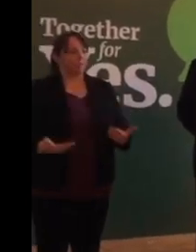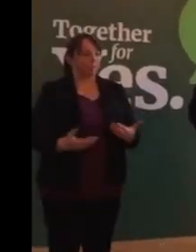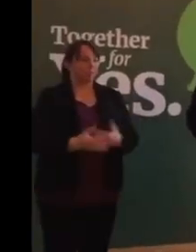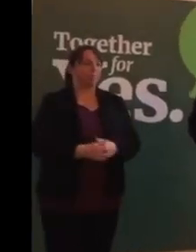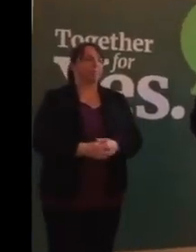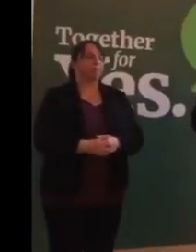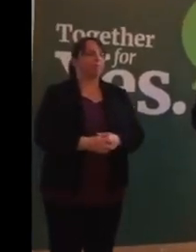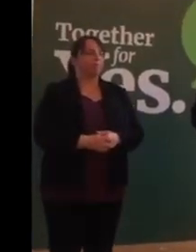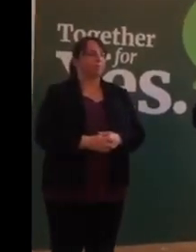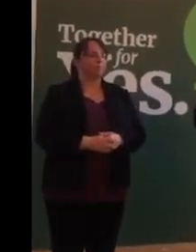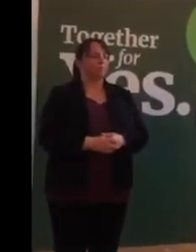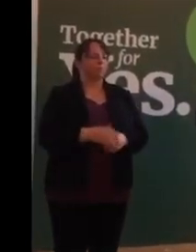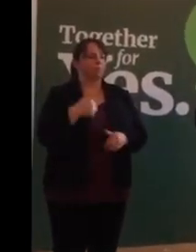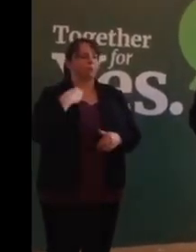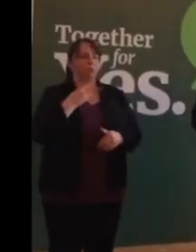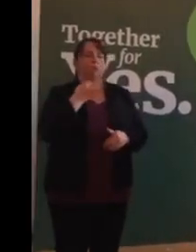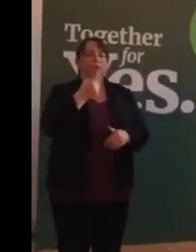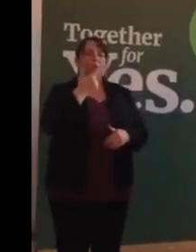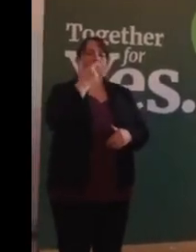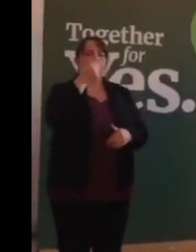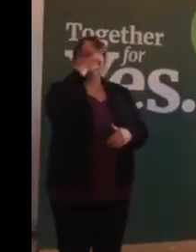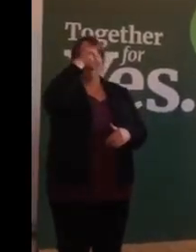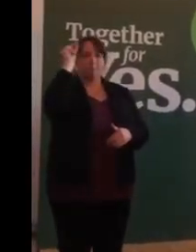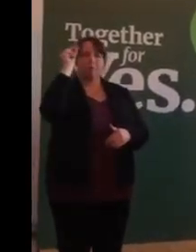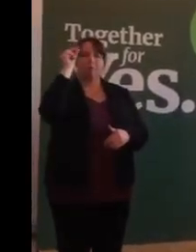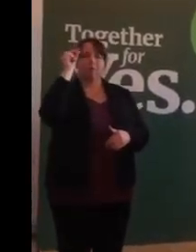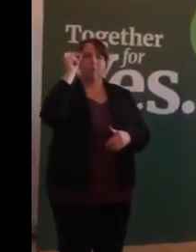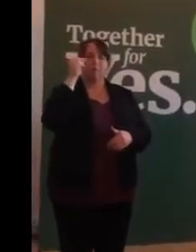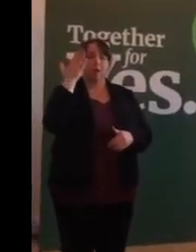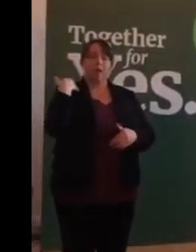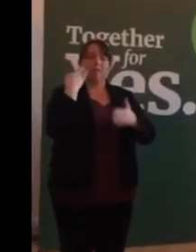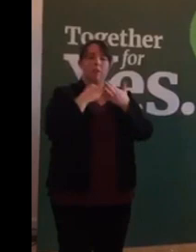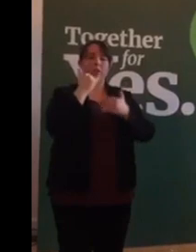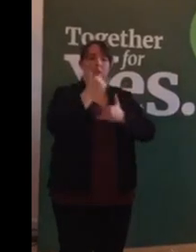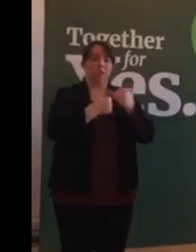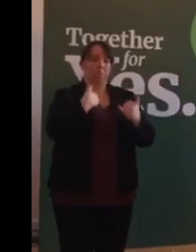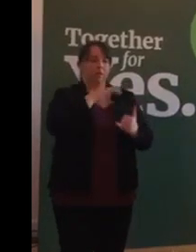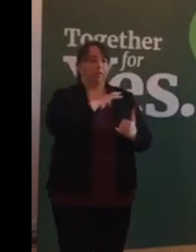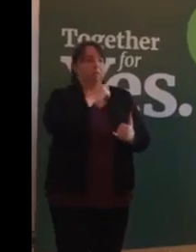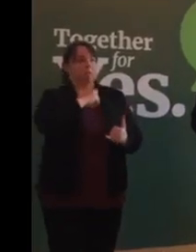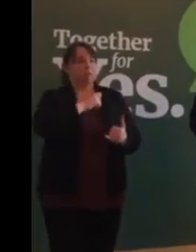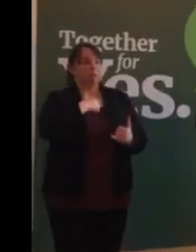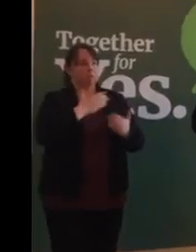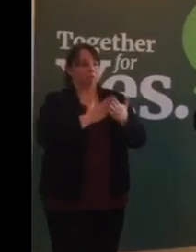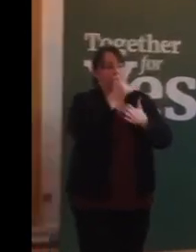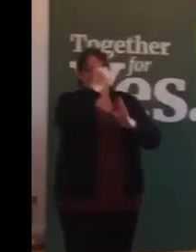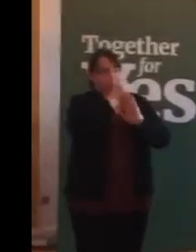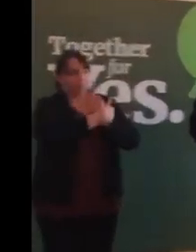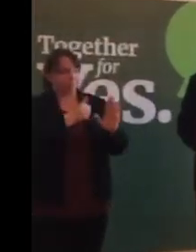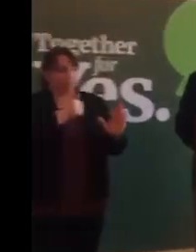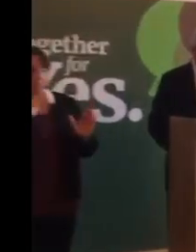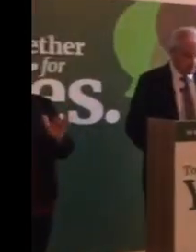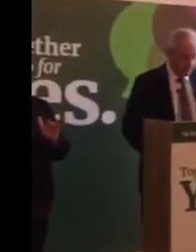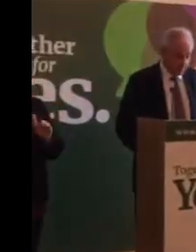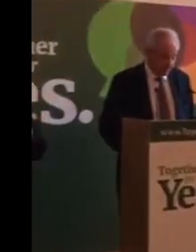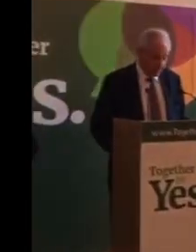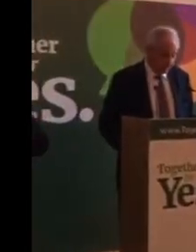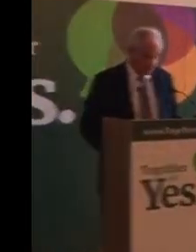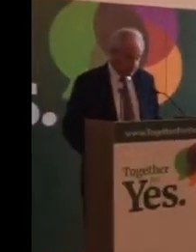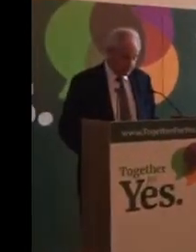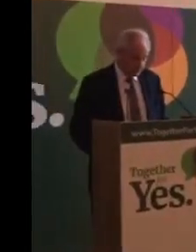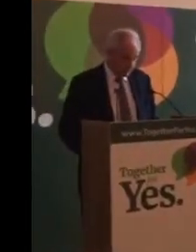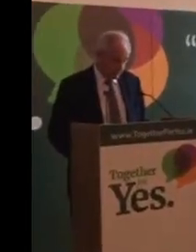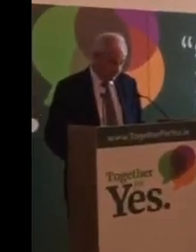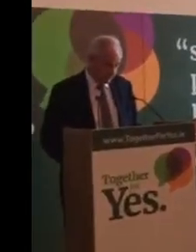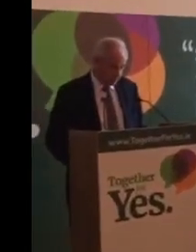I want to give you just two examples in recent years, which I have personal experience of. The first is the death of Savita Holland and